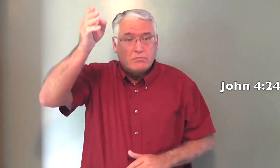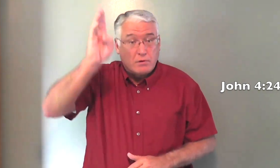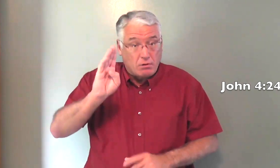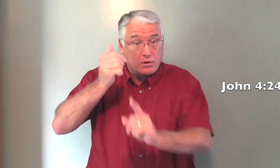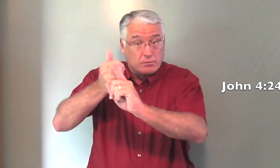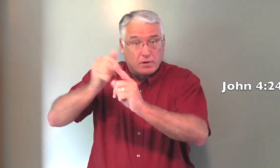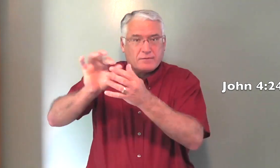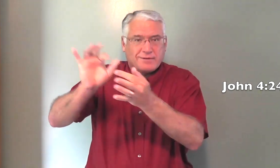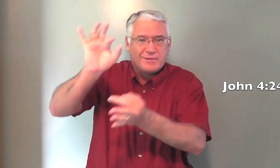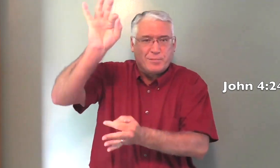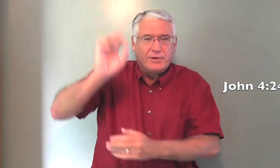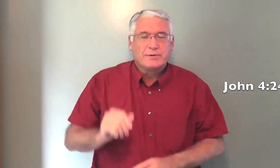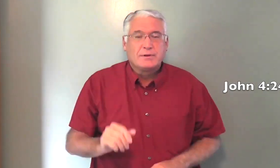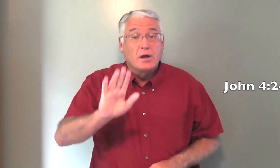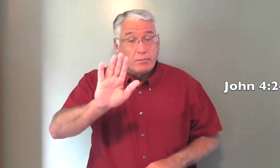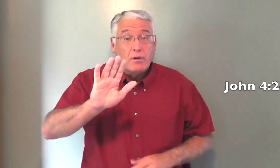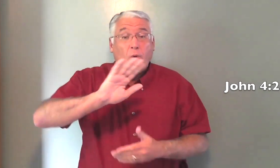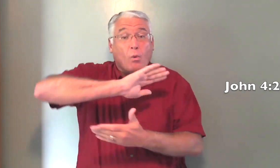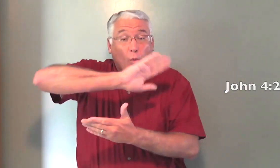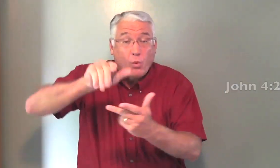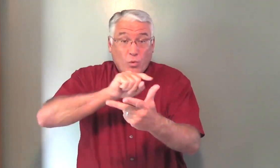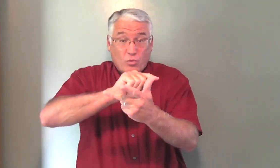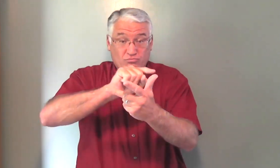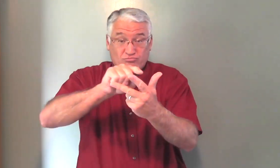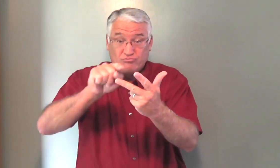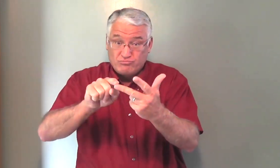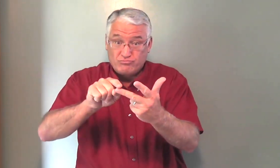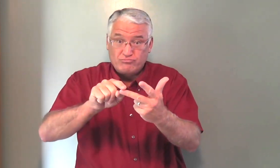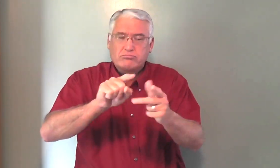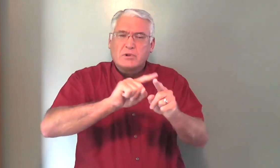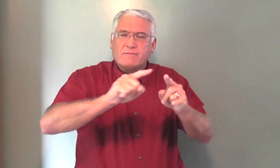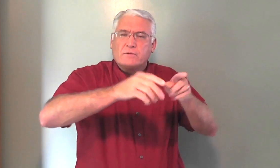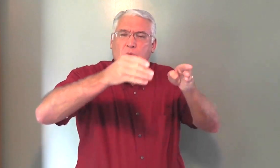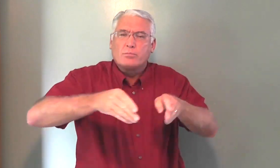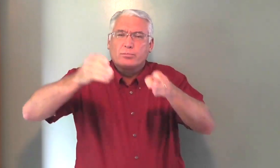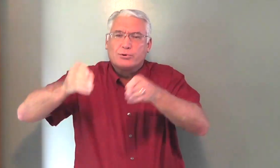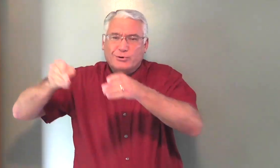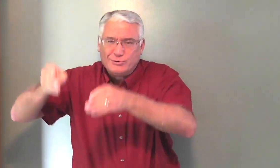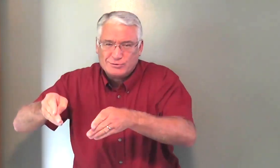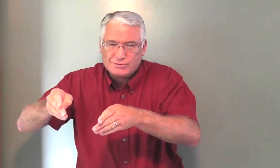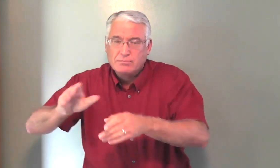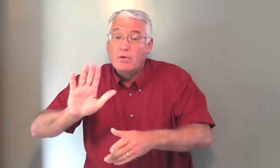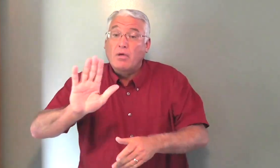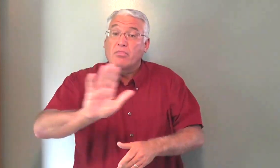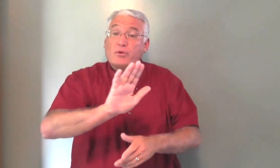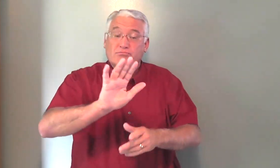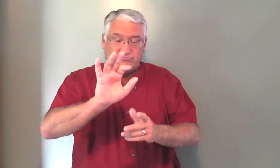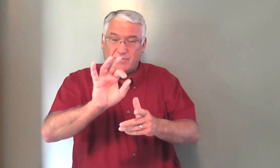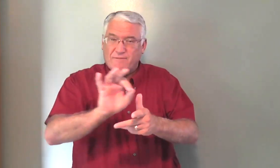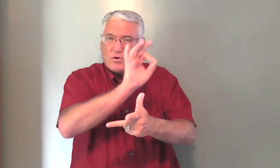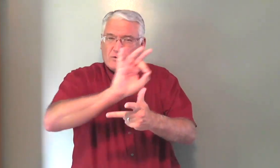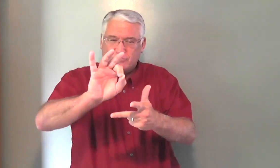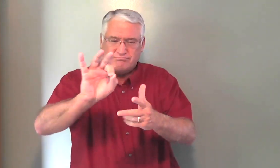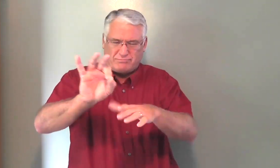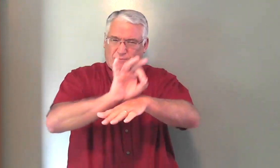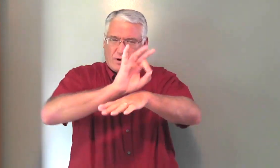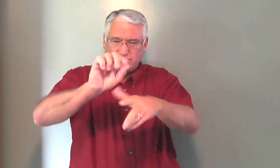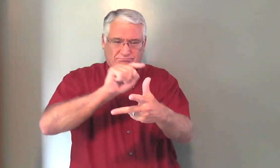24, that God himself is spirit. All three, God the Father, the Son, and the Holy Spirit, are